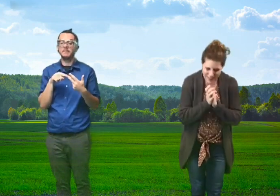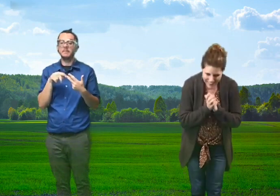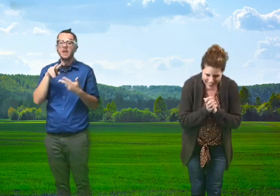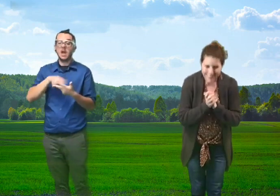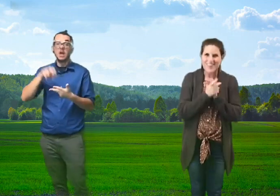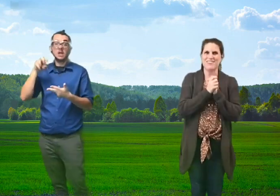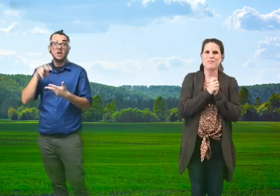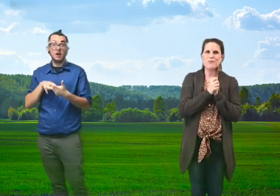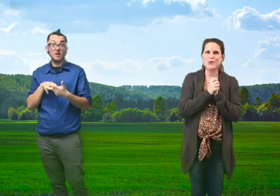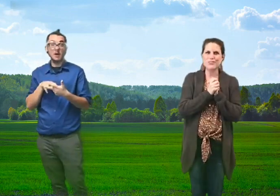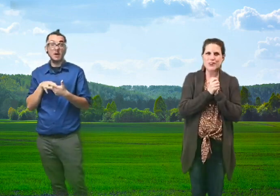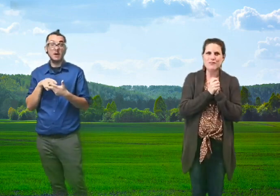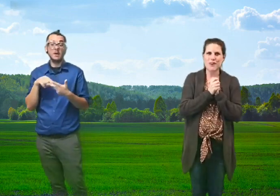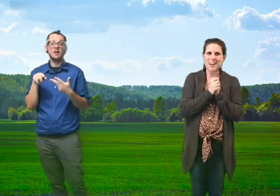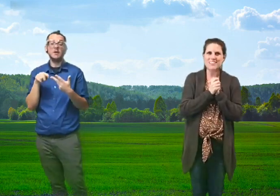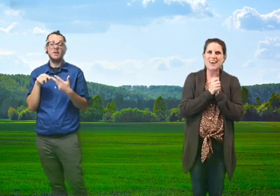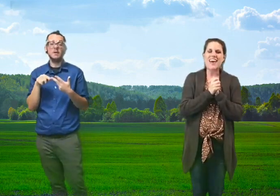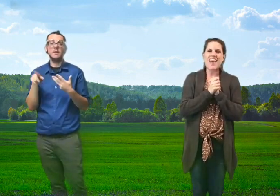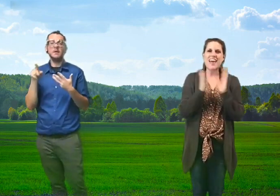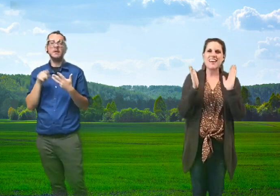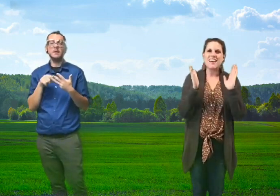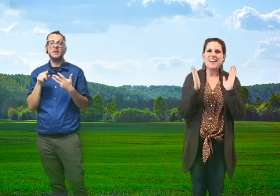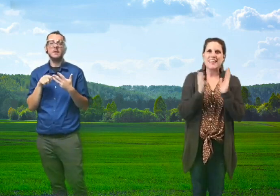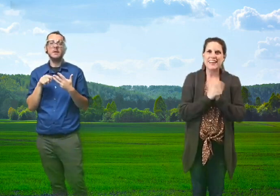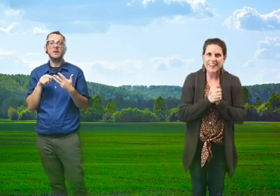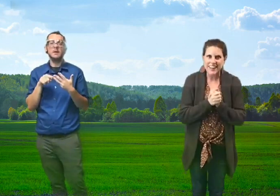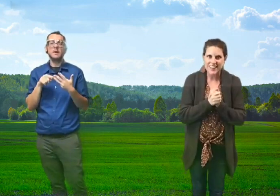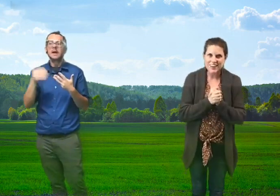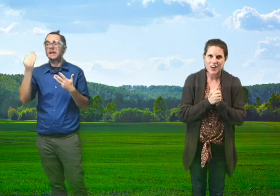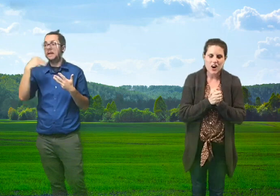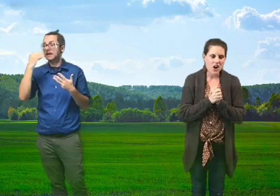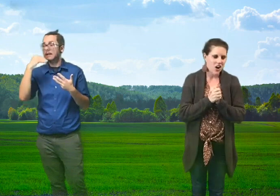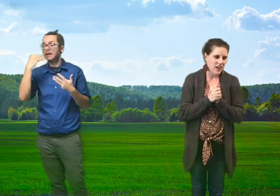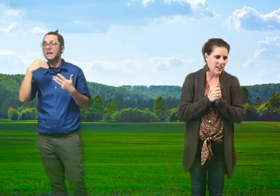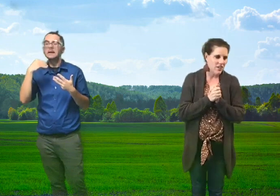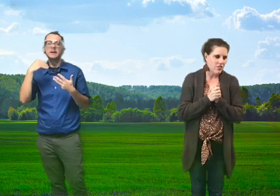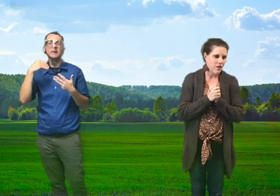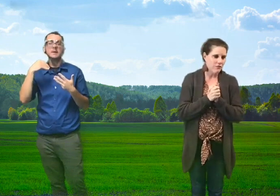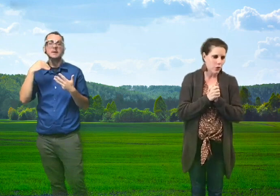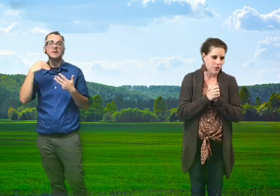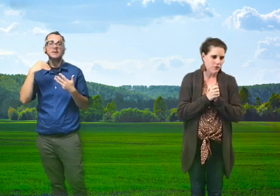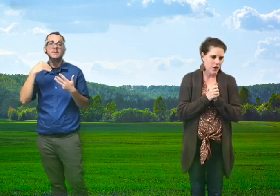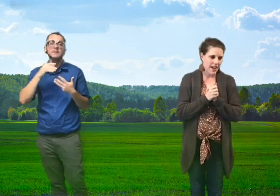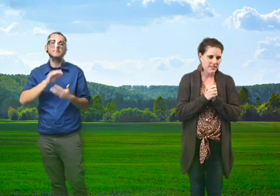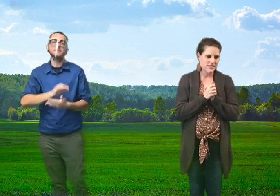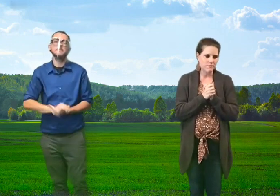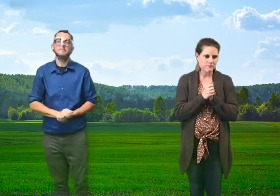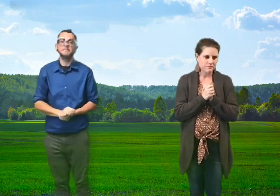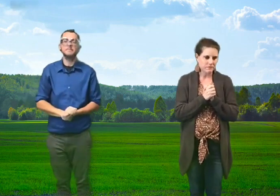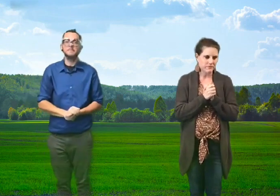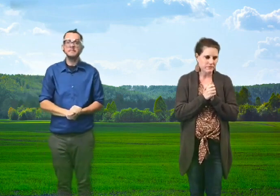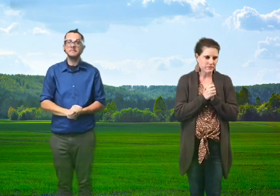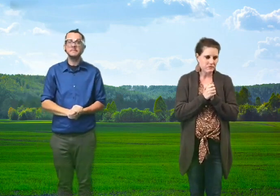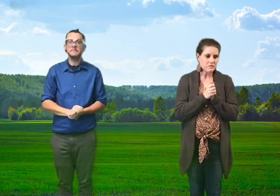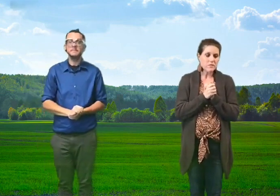jumping on the third phrase, and eating on the fourth phrase.